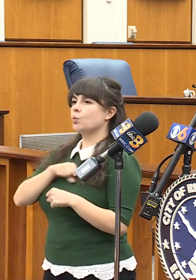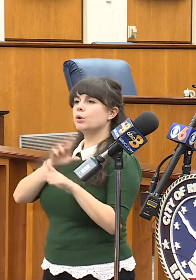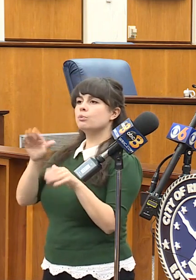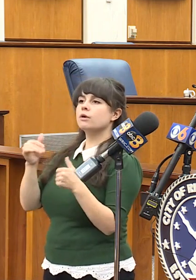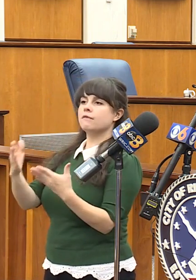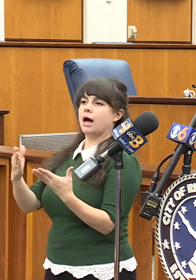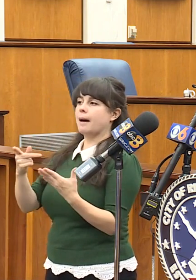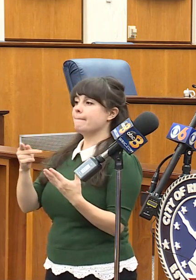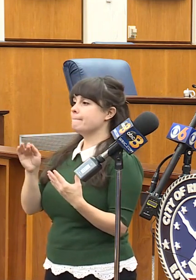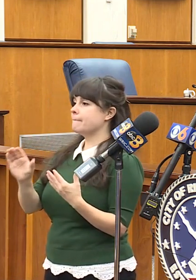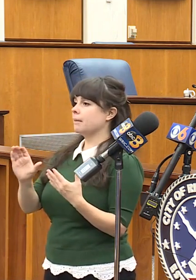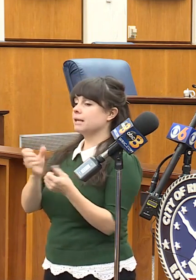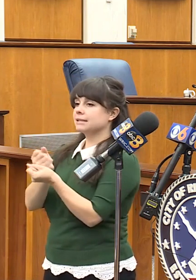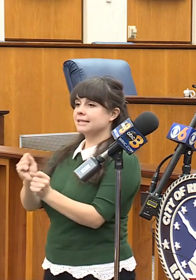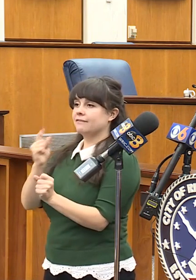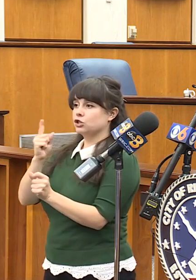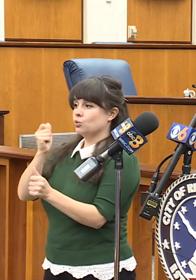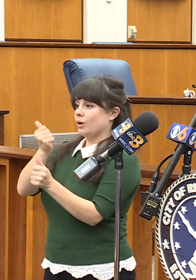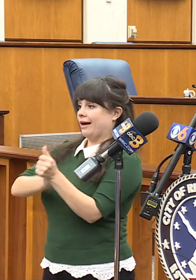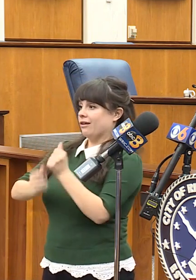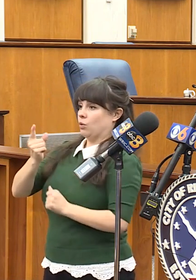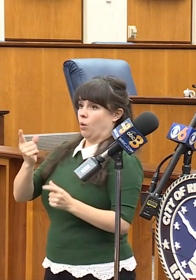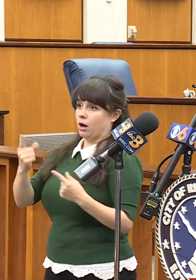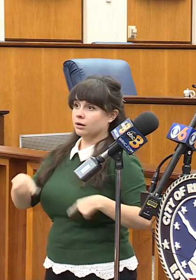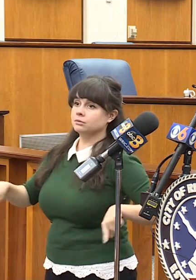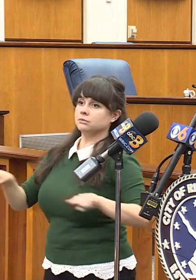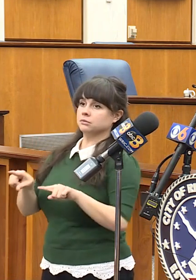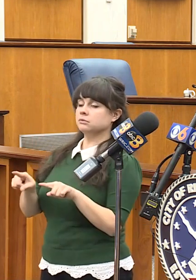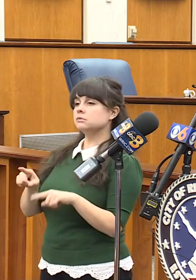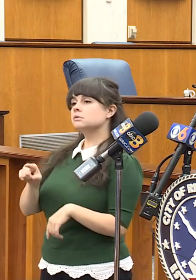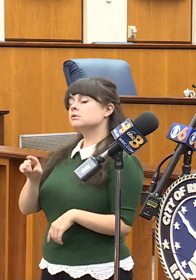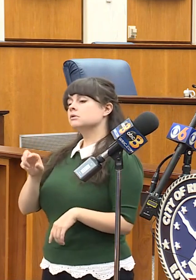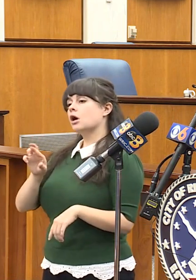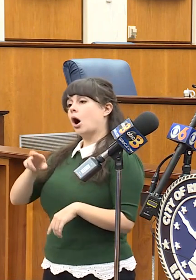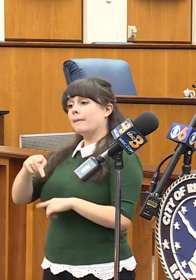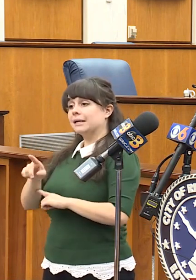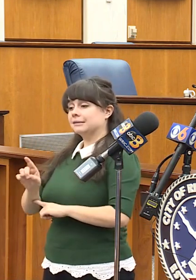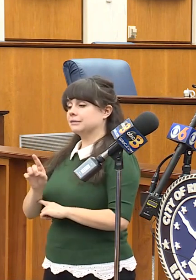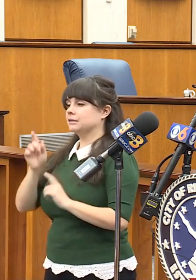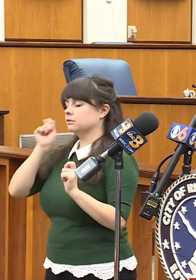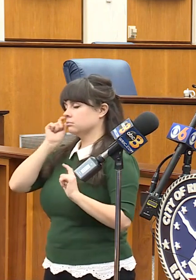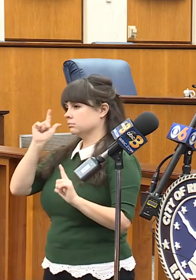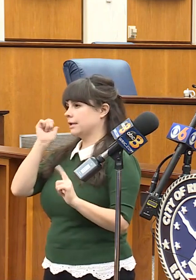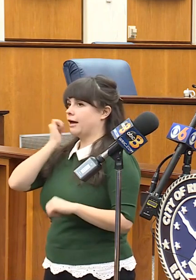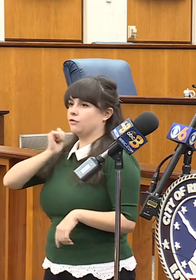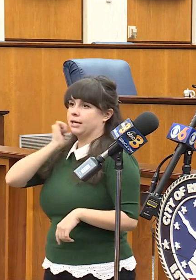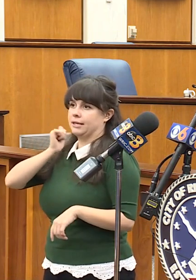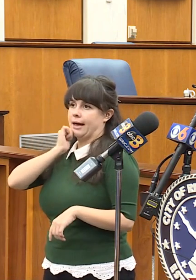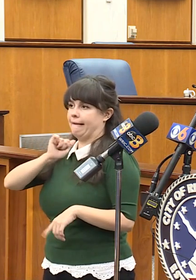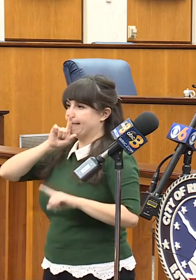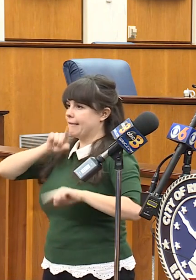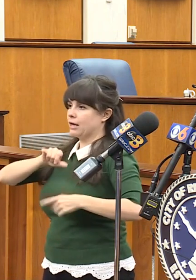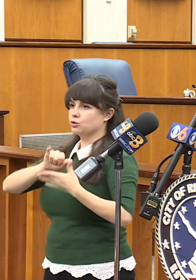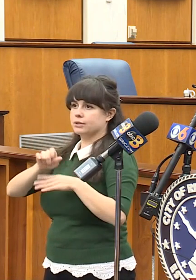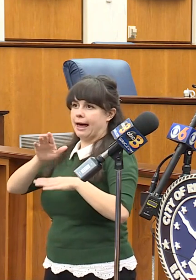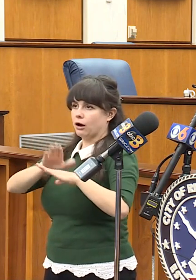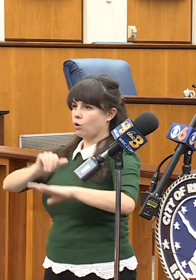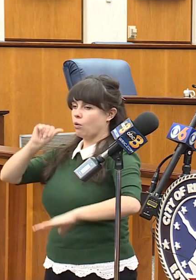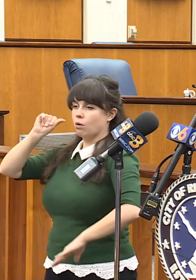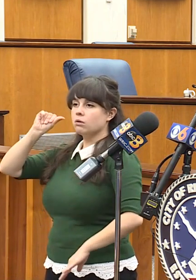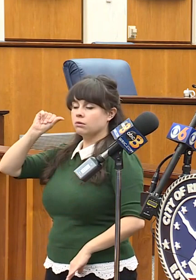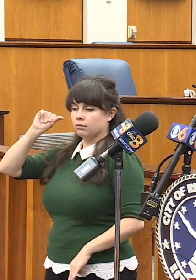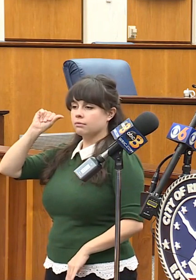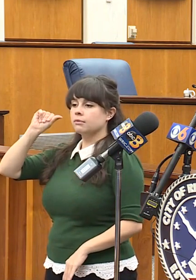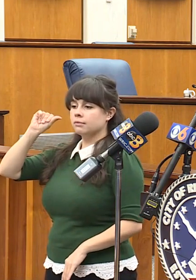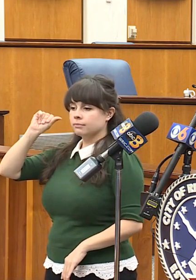public safety to each and everyone. And the Richmond Police Department wakes up every day to answer that call. And,